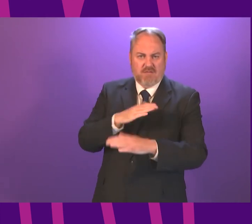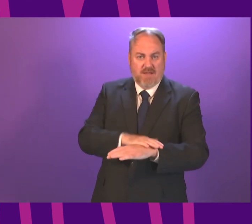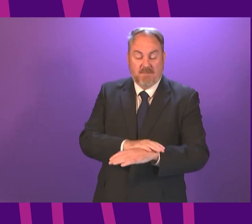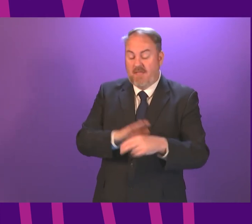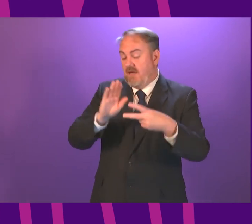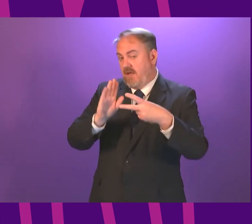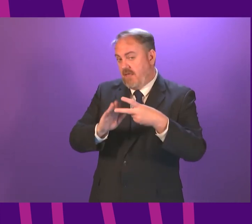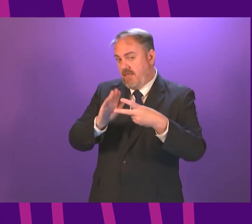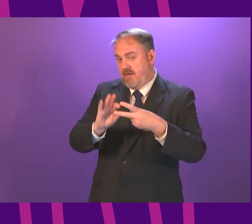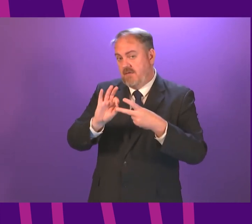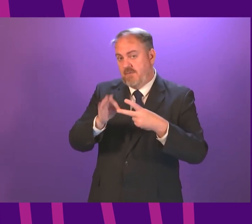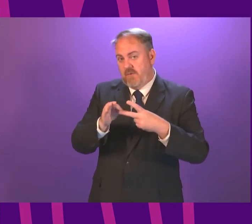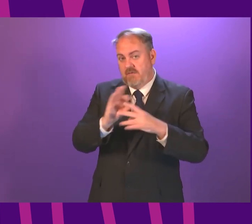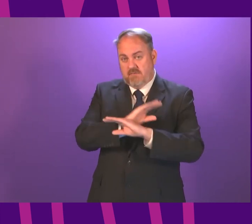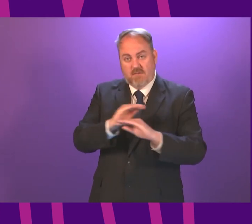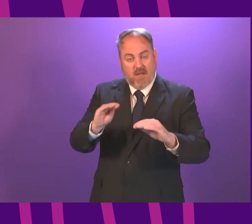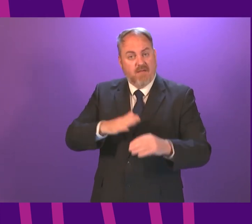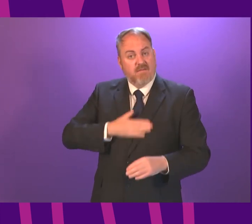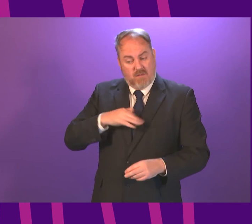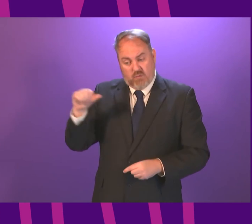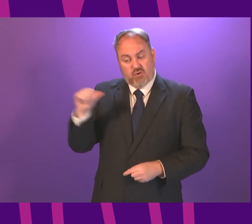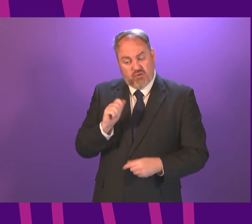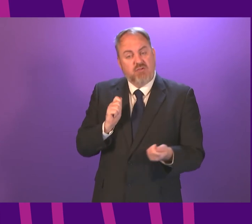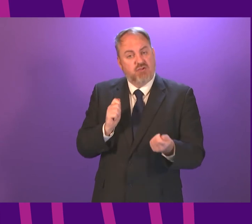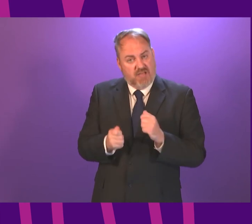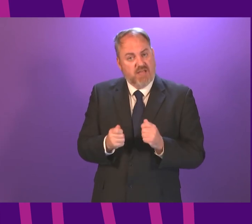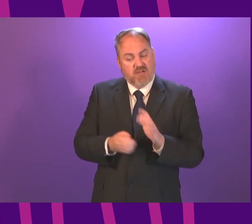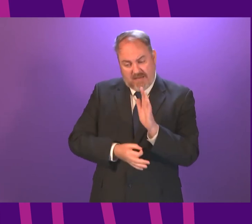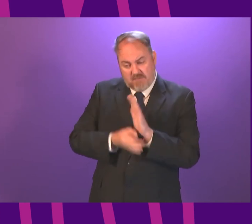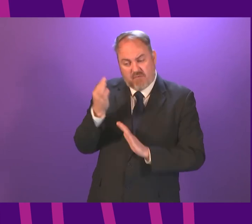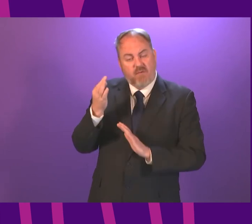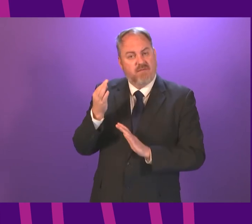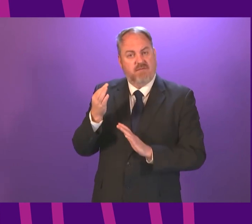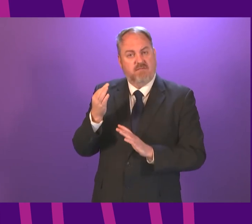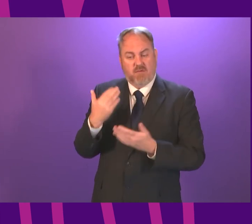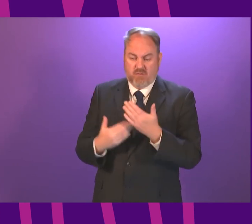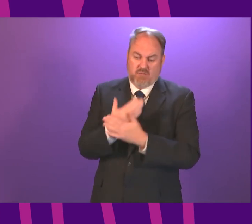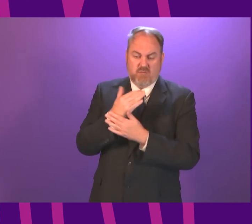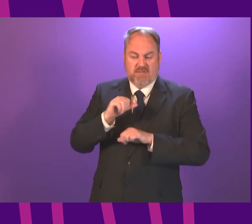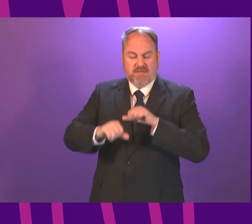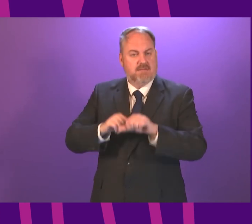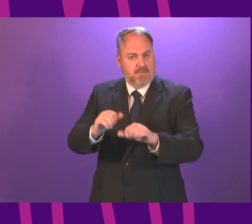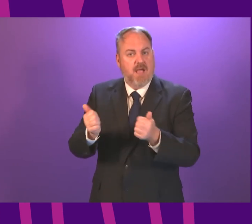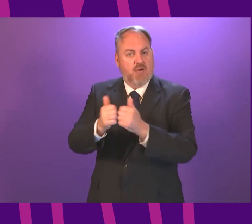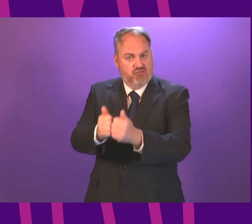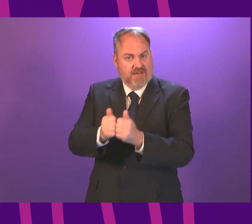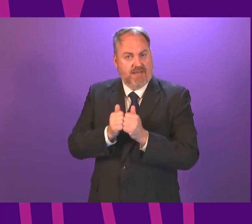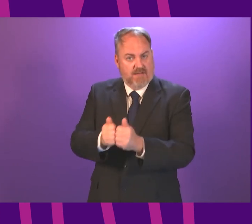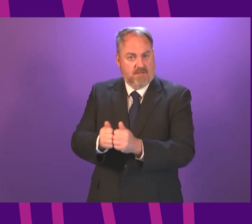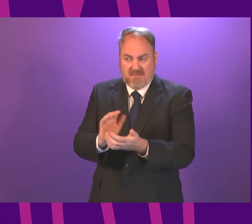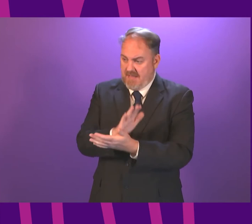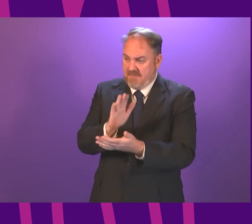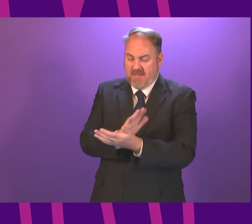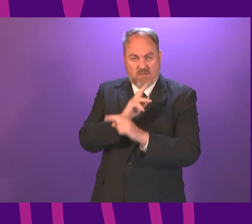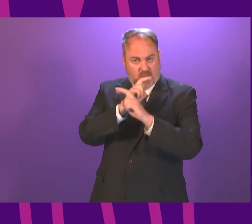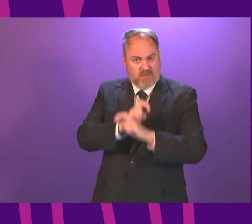I think there is a case for reform, which is why my manifesto committed to a consultation on that. But I